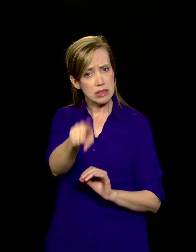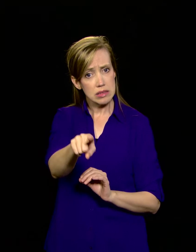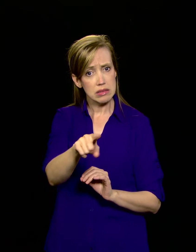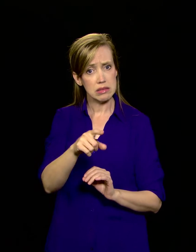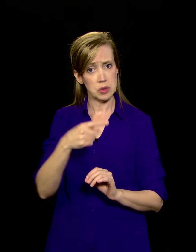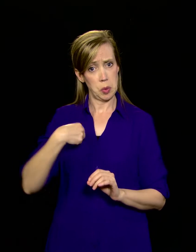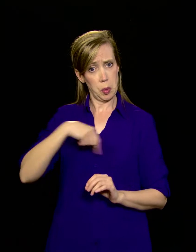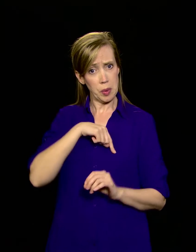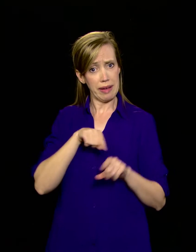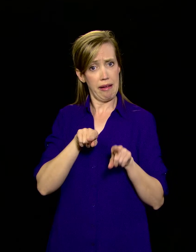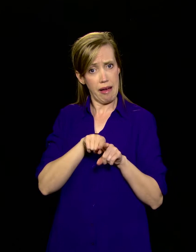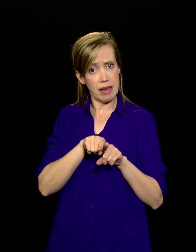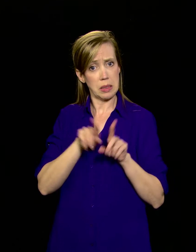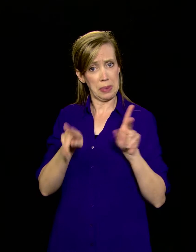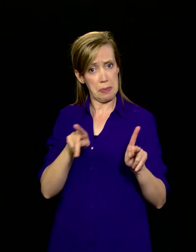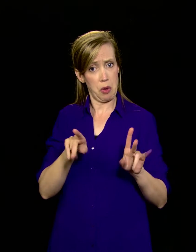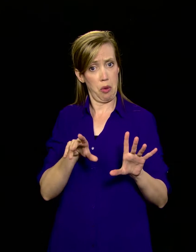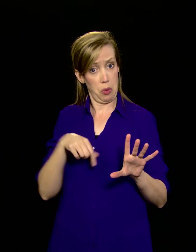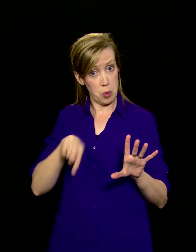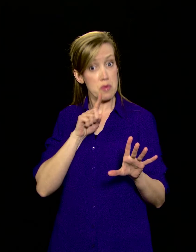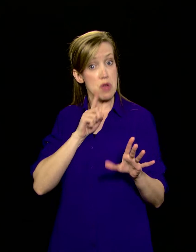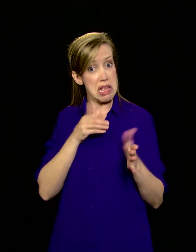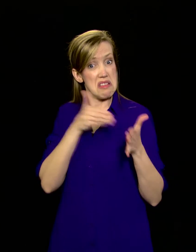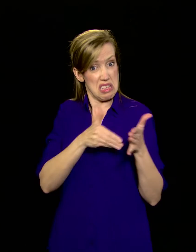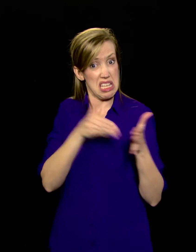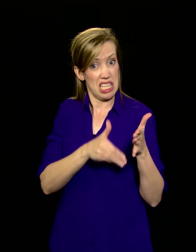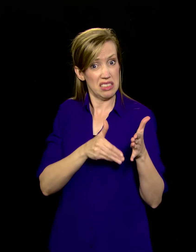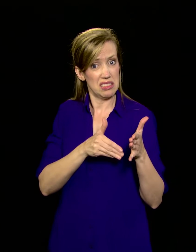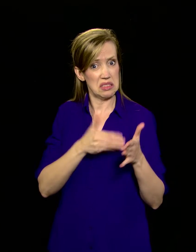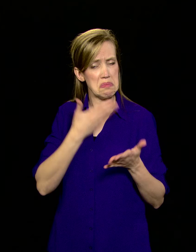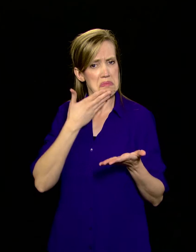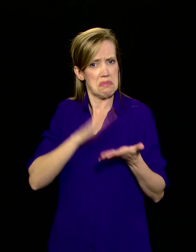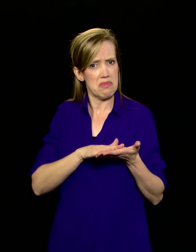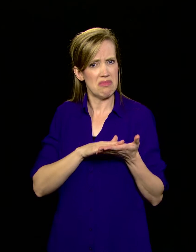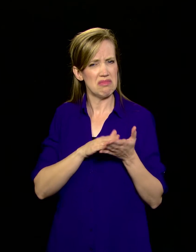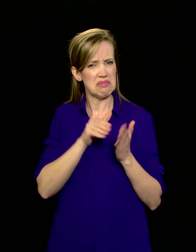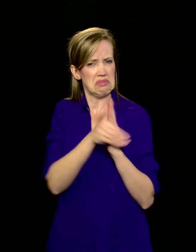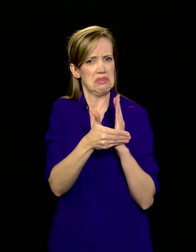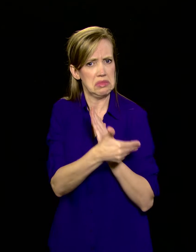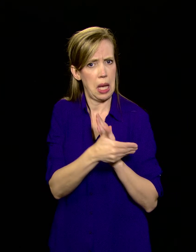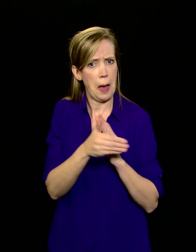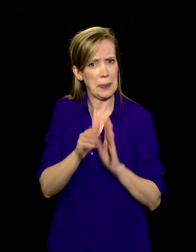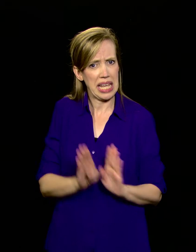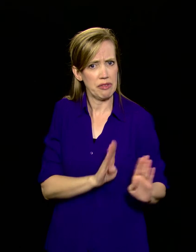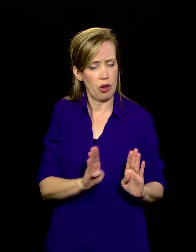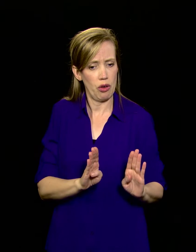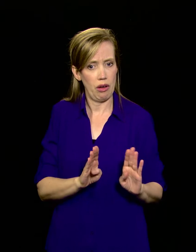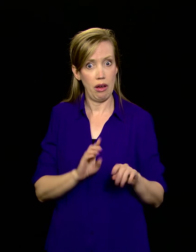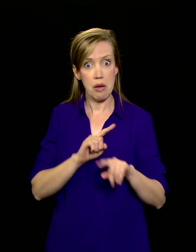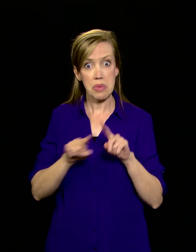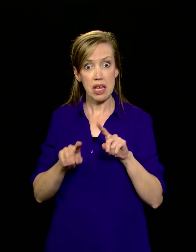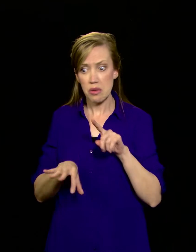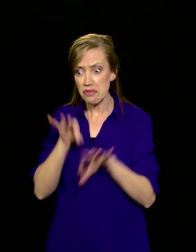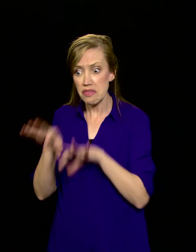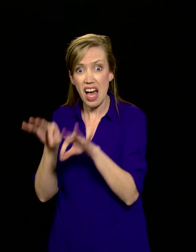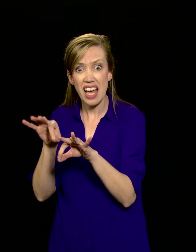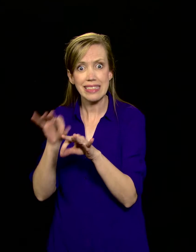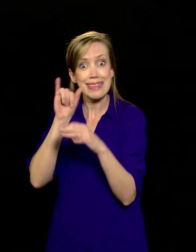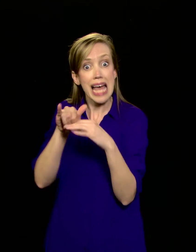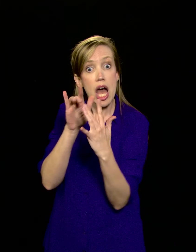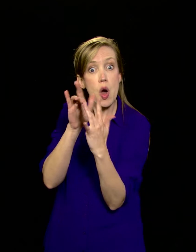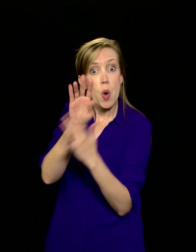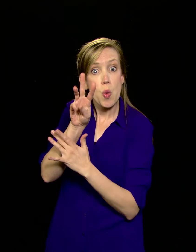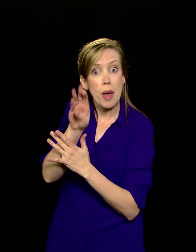against immoral behavior or not? When a website is hacked and it's found that millions of men have been doing exactly what